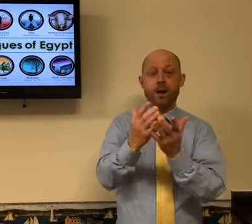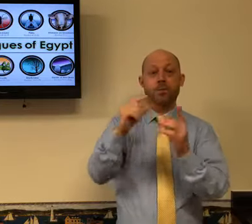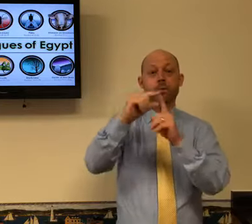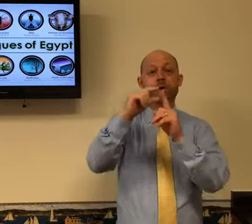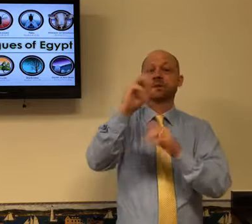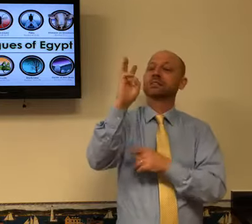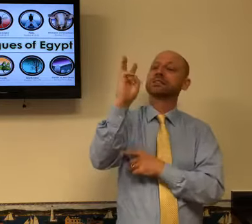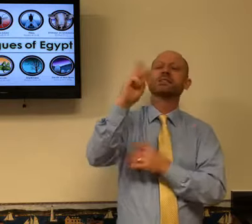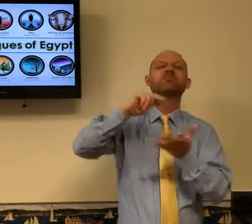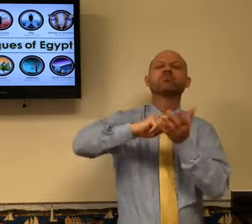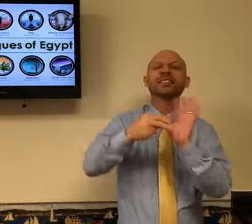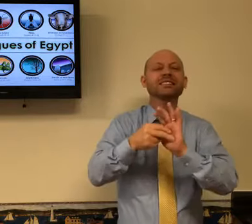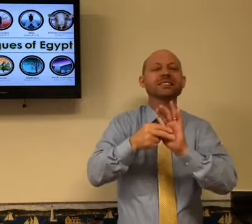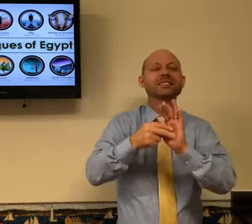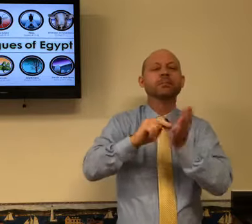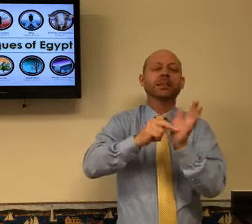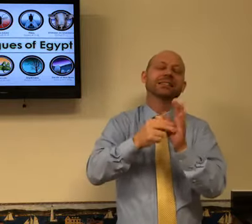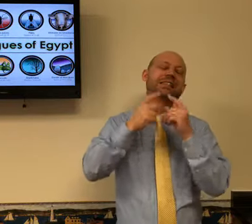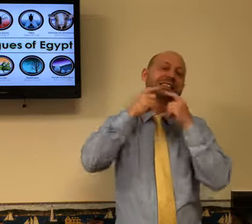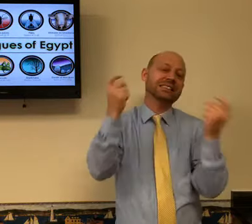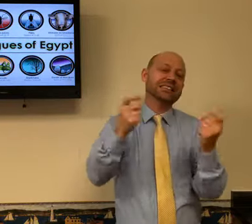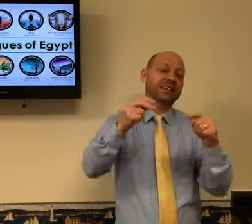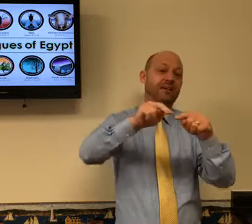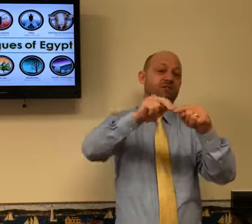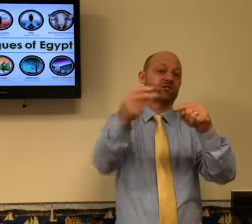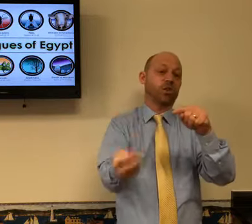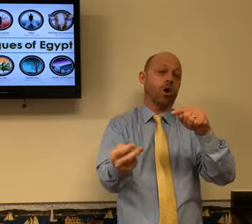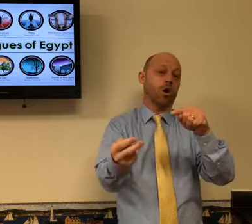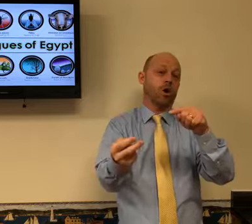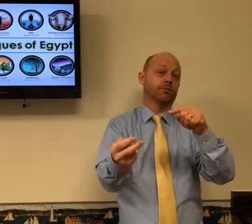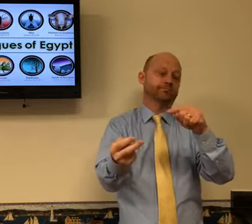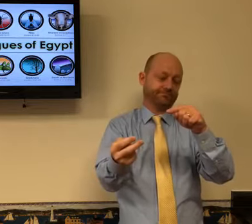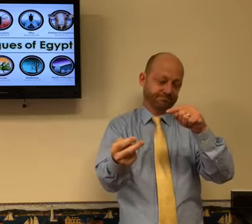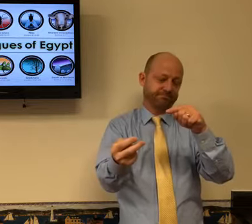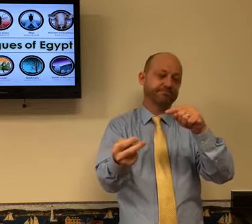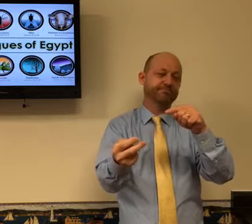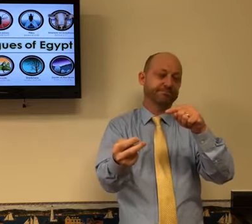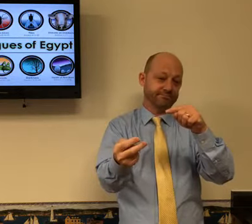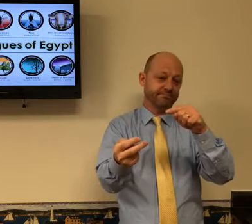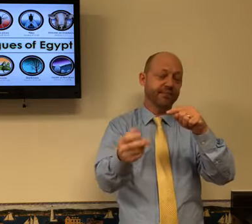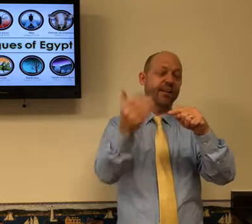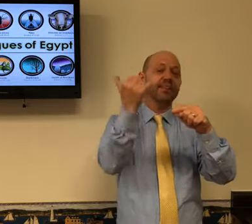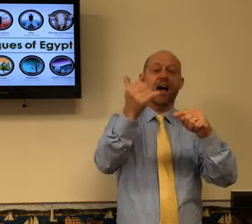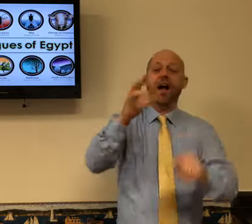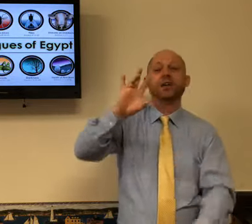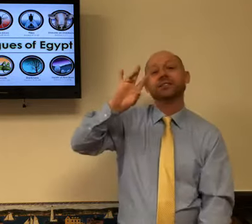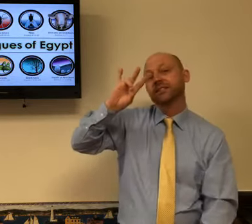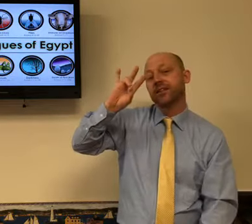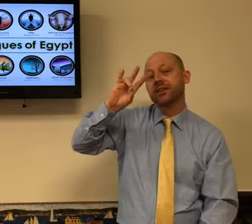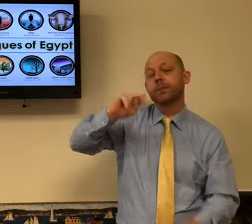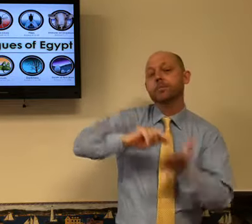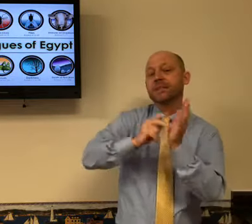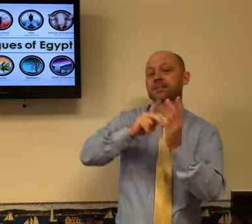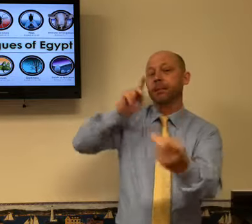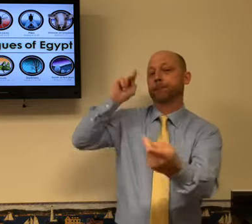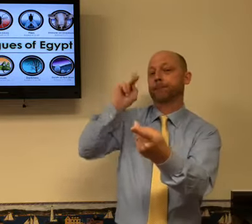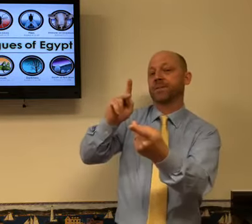six, the Bible word, the number six. that's the number of sin. The fall of sin. The number